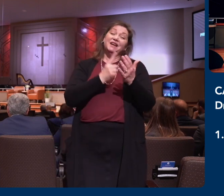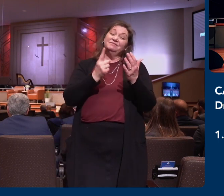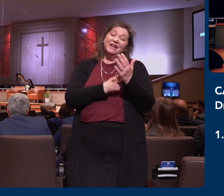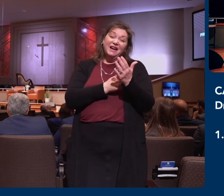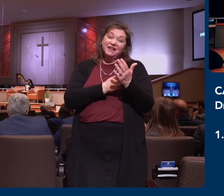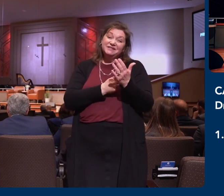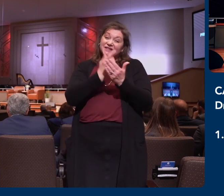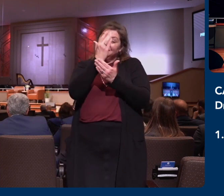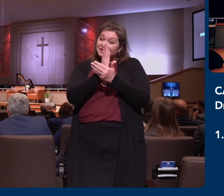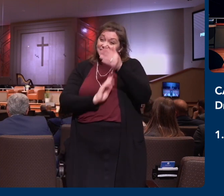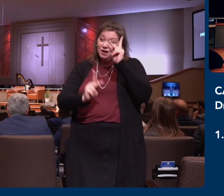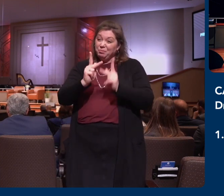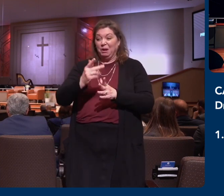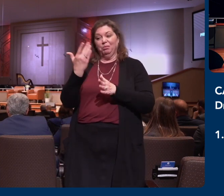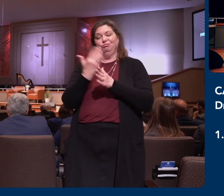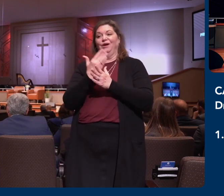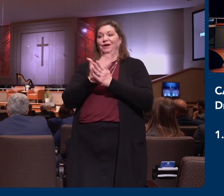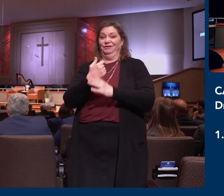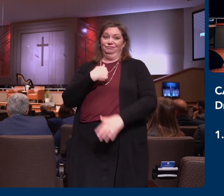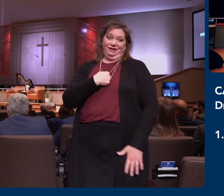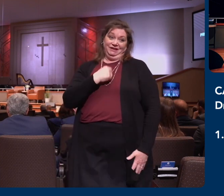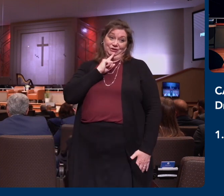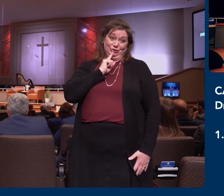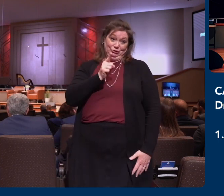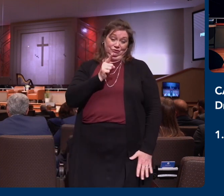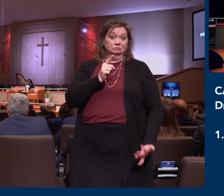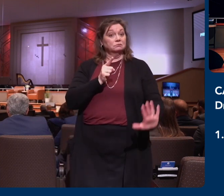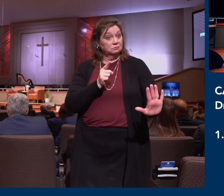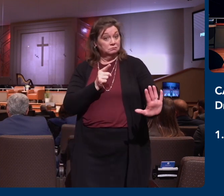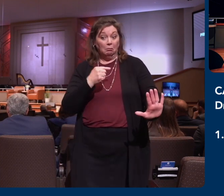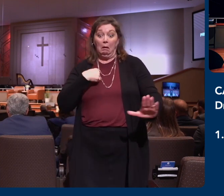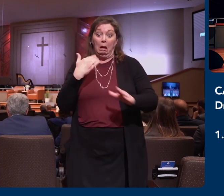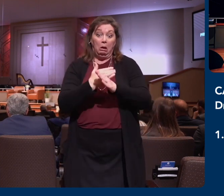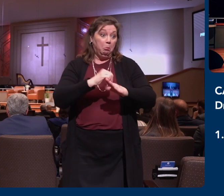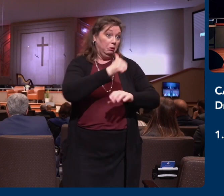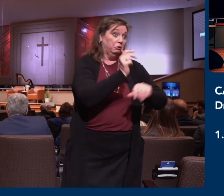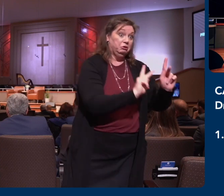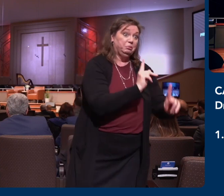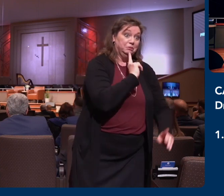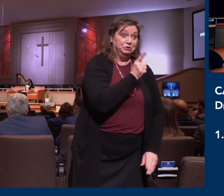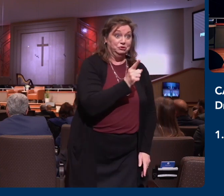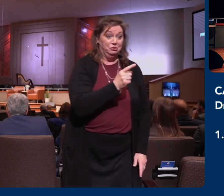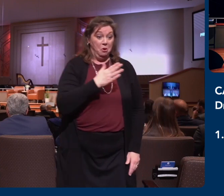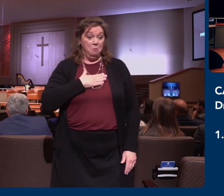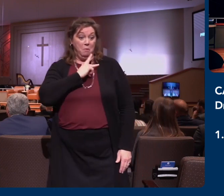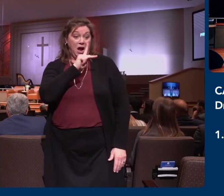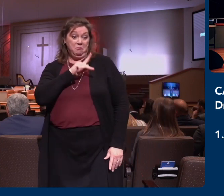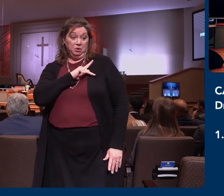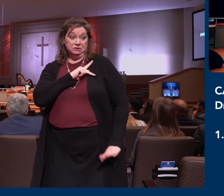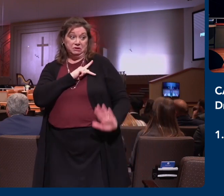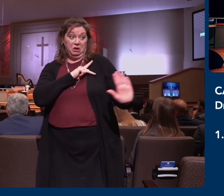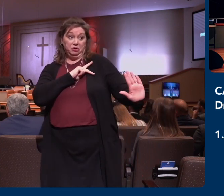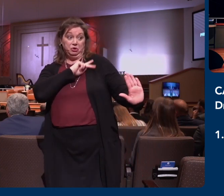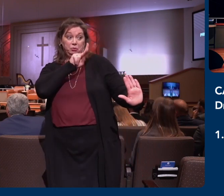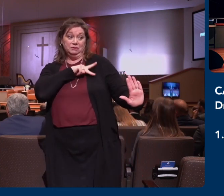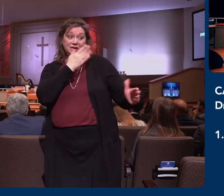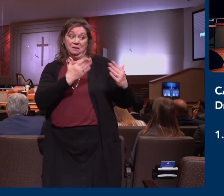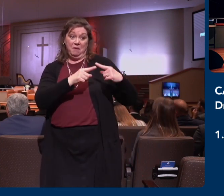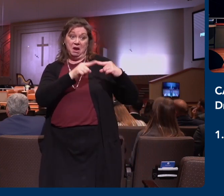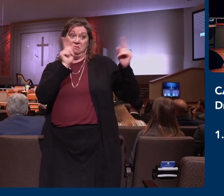And I know personally, I probably can get on their nerves. My personality doesn't click with everybody's personality. I've learned that a long time ago.